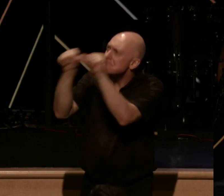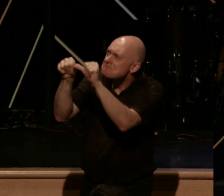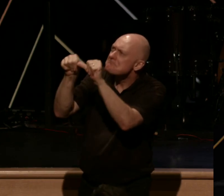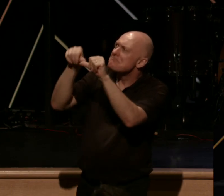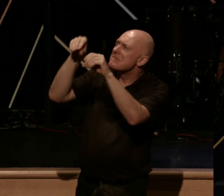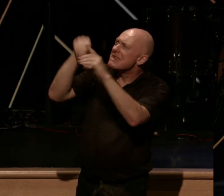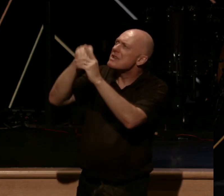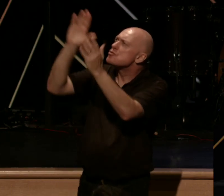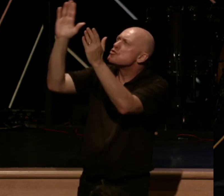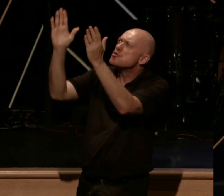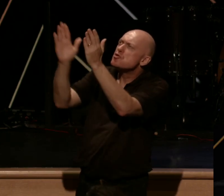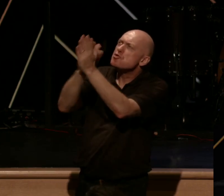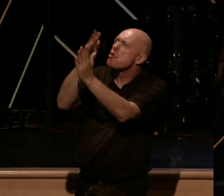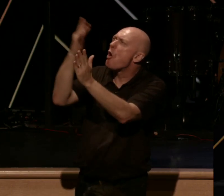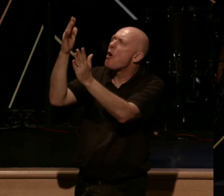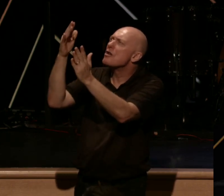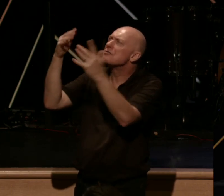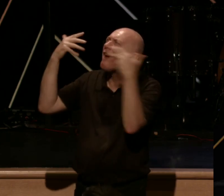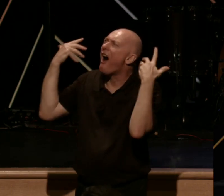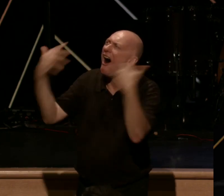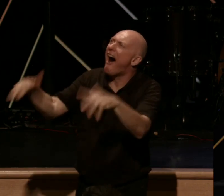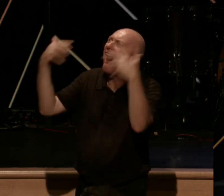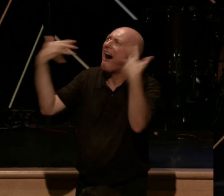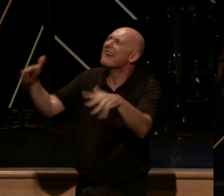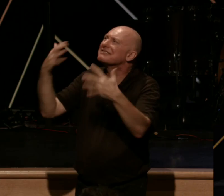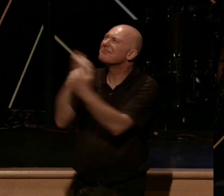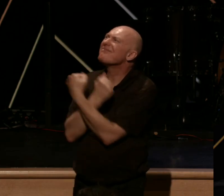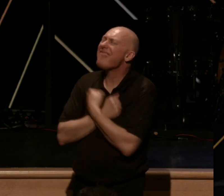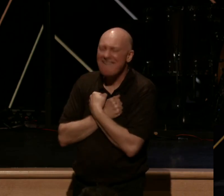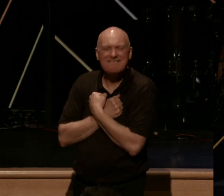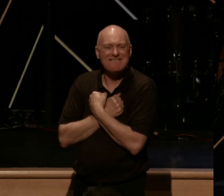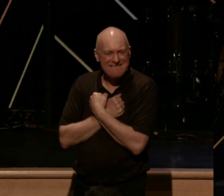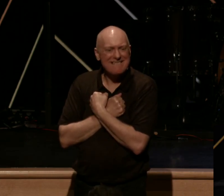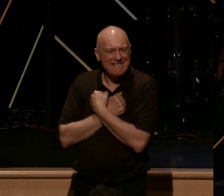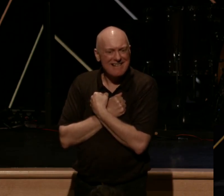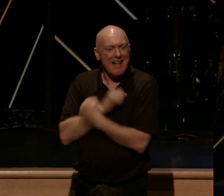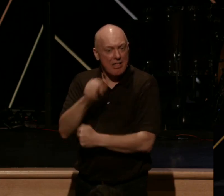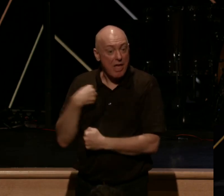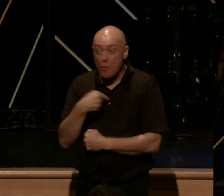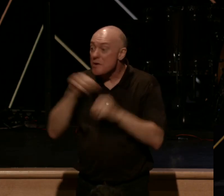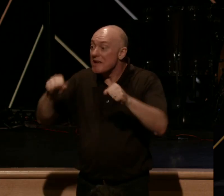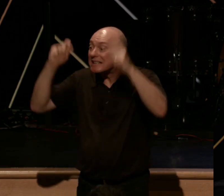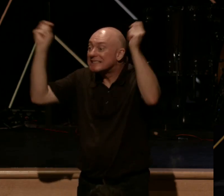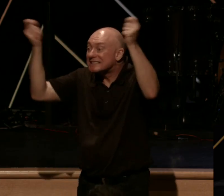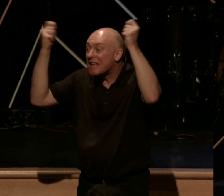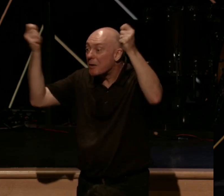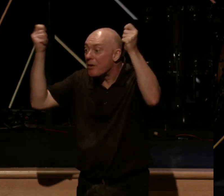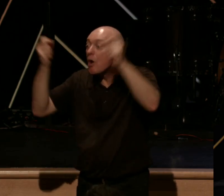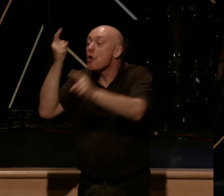glorious, awesome love that we get to celebrate right now.